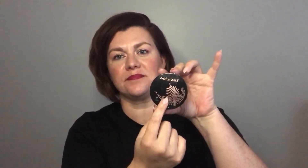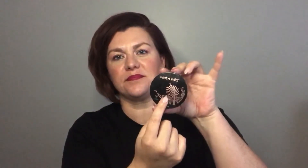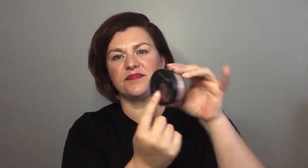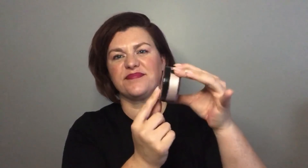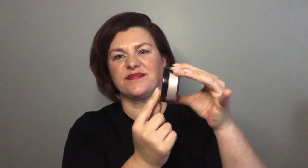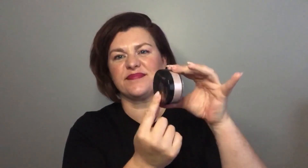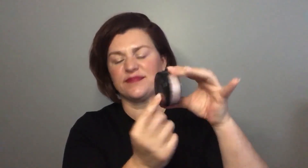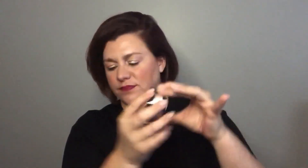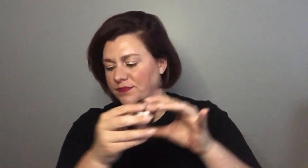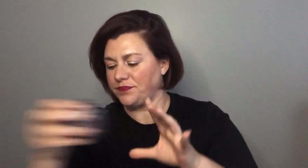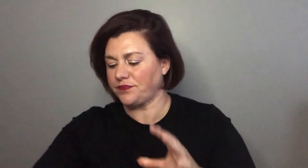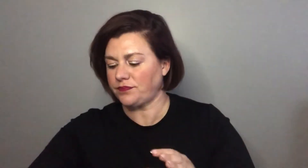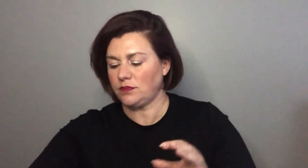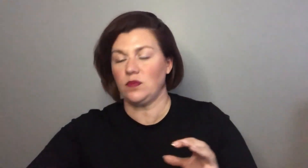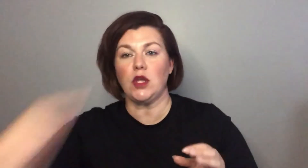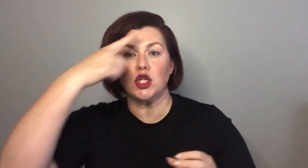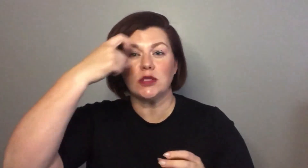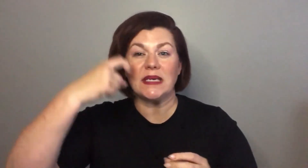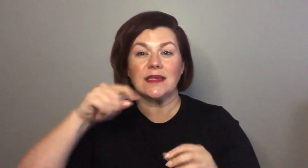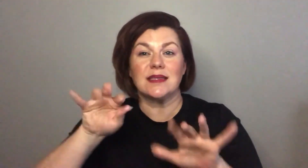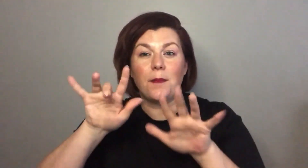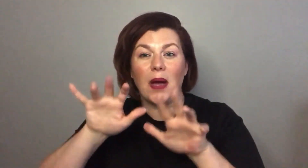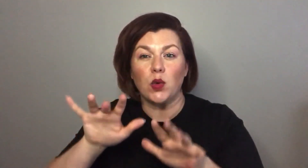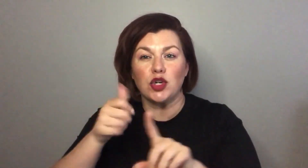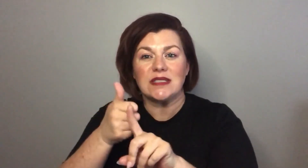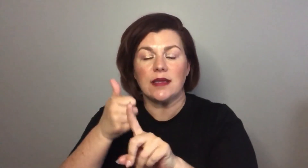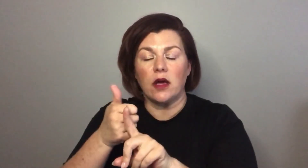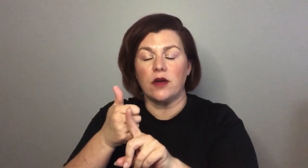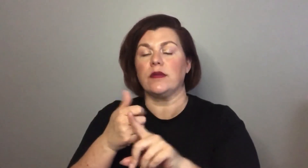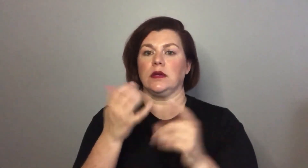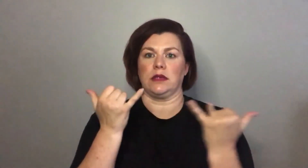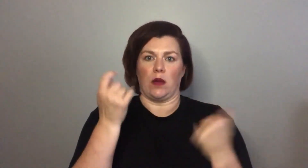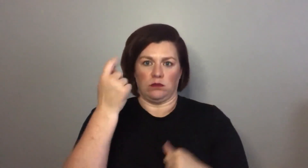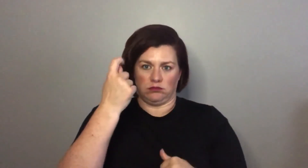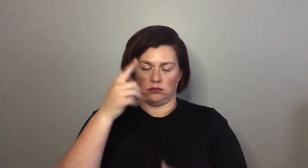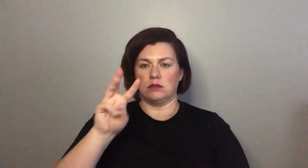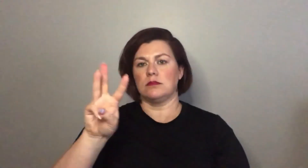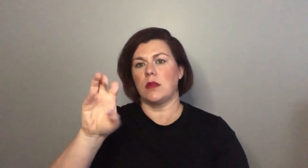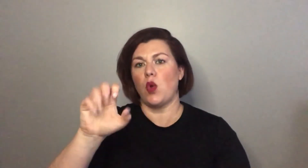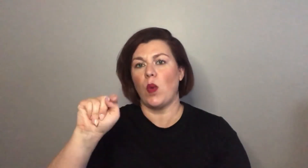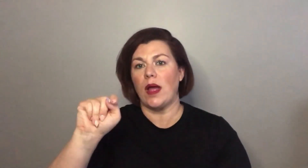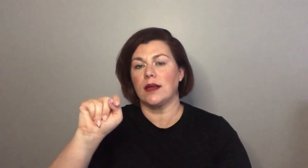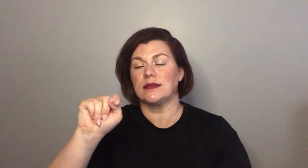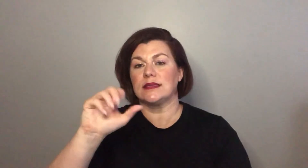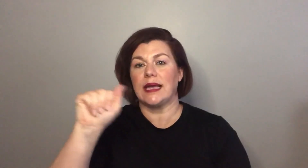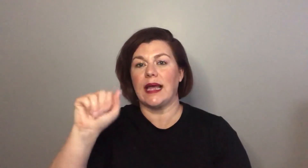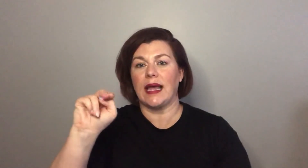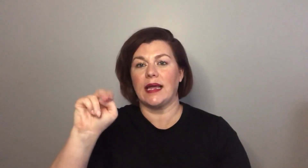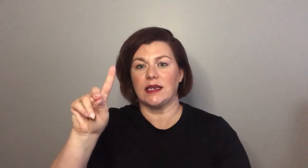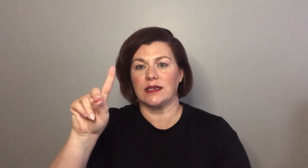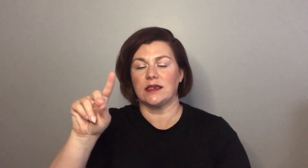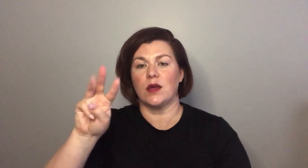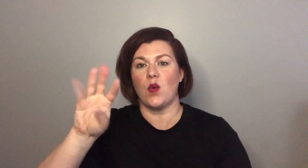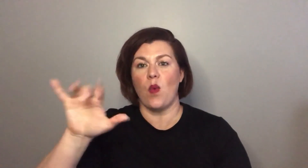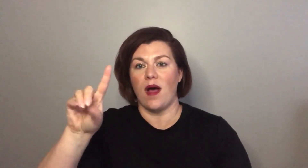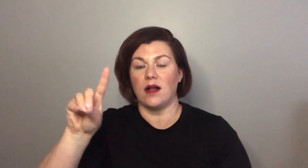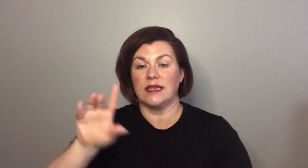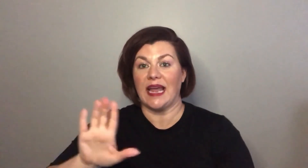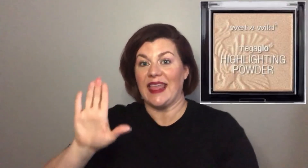is this only because the powder now okay wet and wild